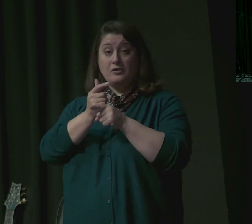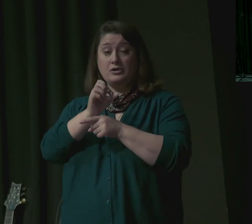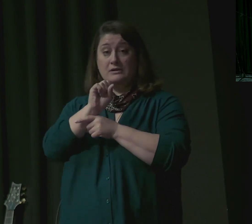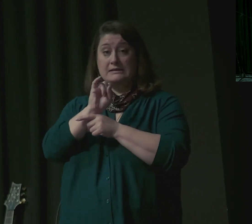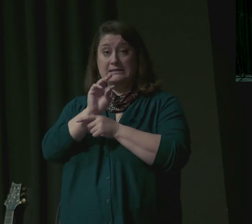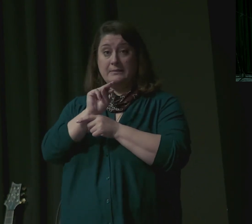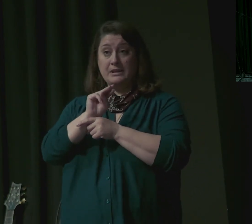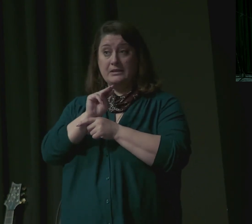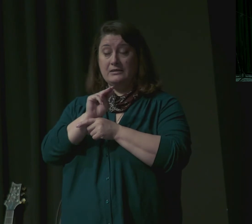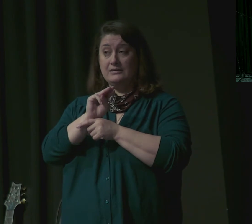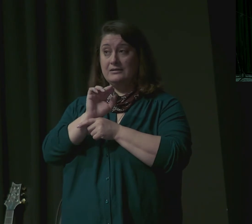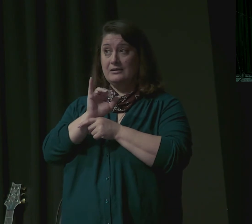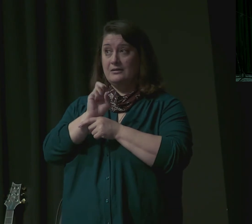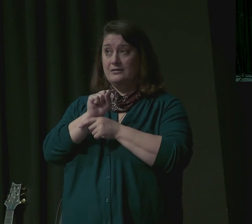They're going to be dining with royalty.